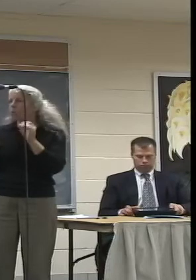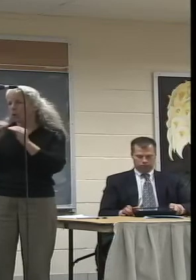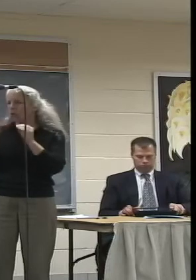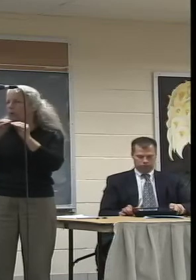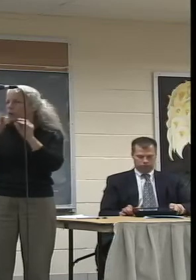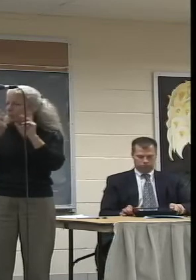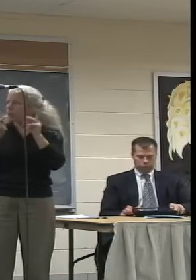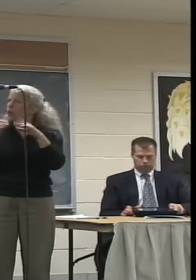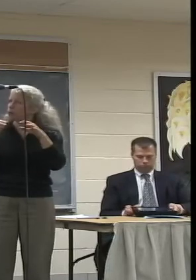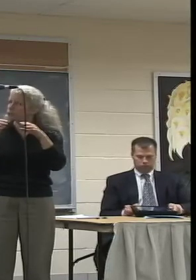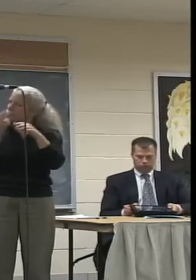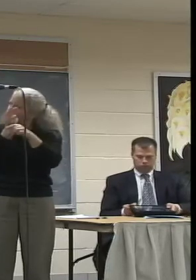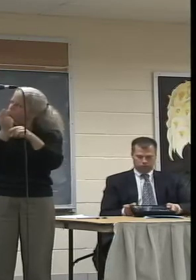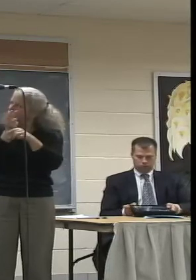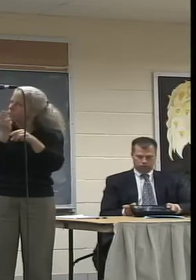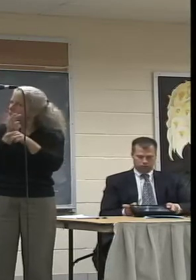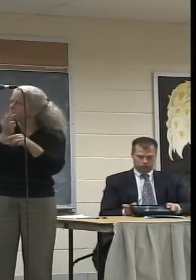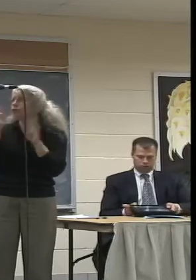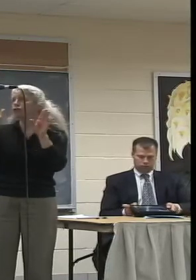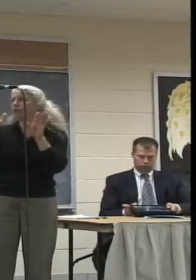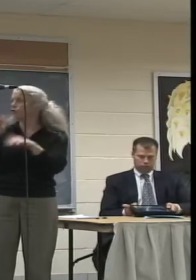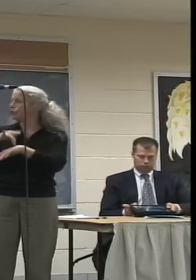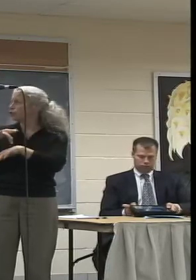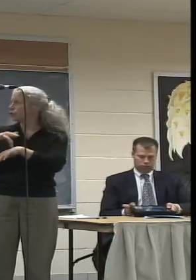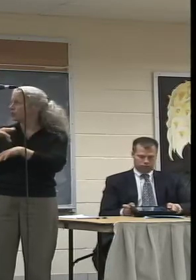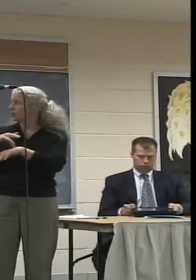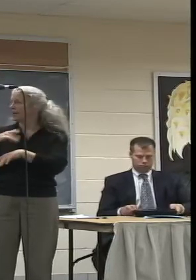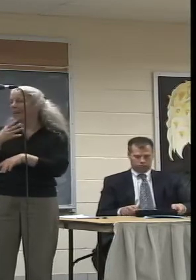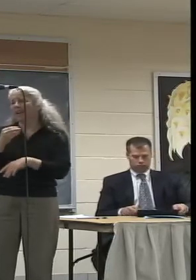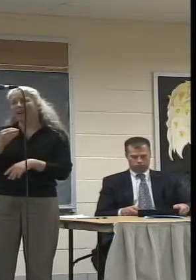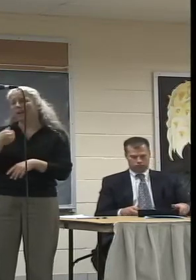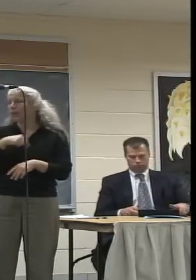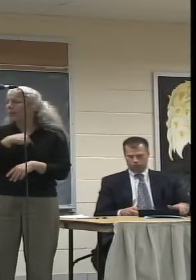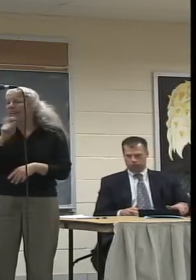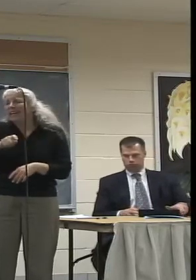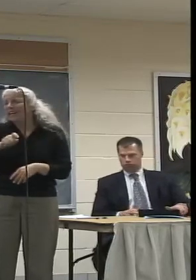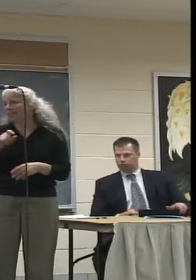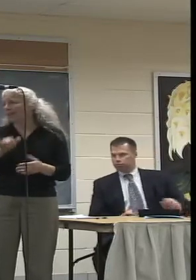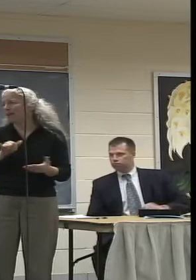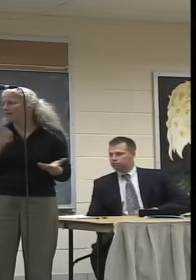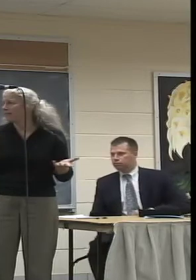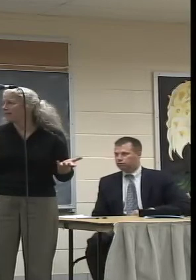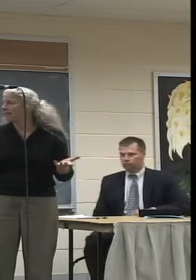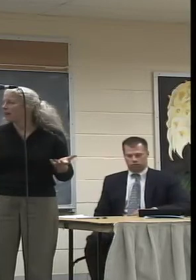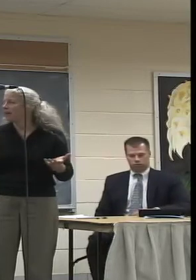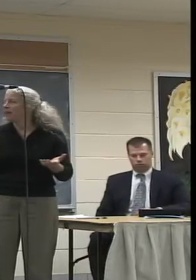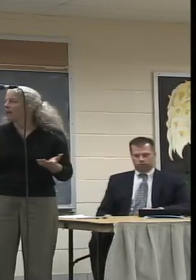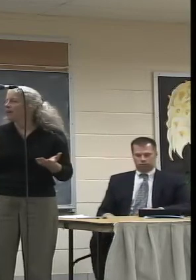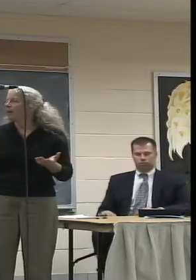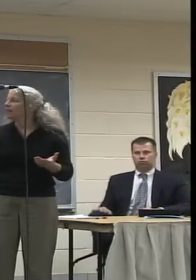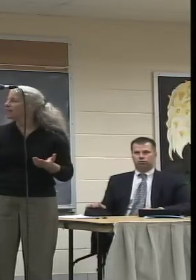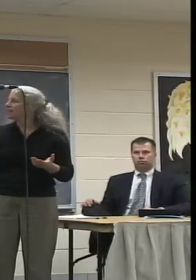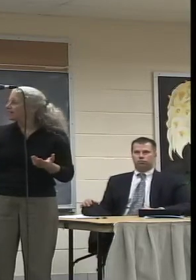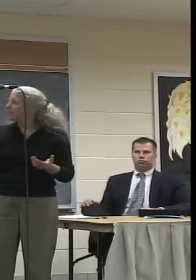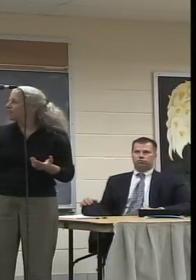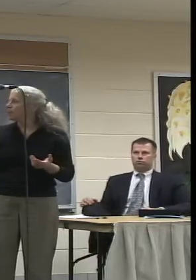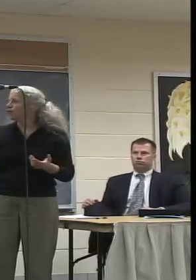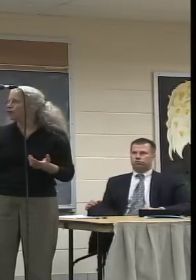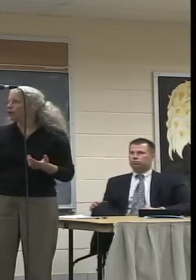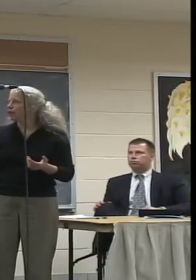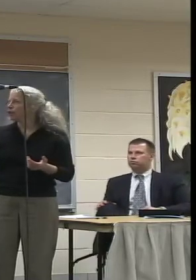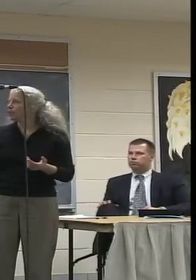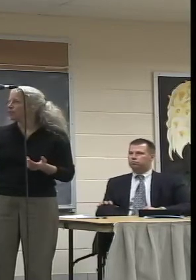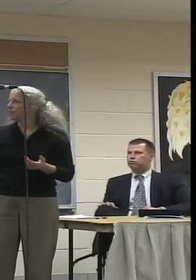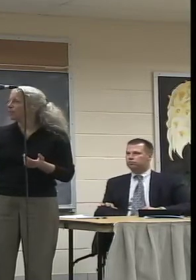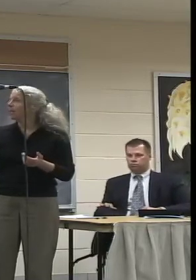This is because it's a wonderful resource and it's also because it's necessary. People – you know, civil recourse is, you know, when